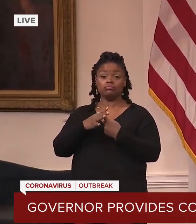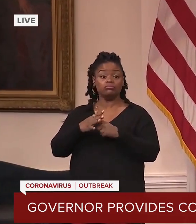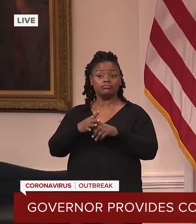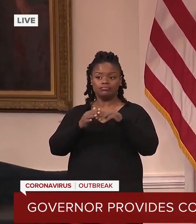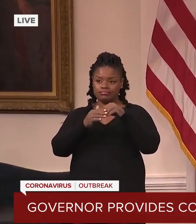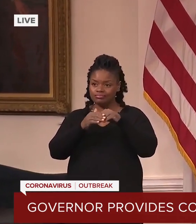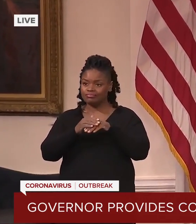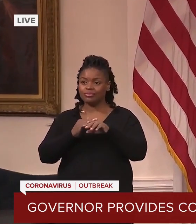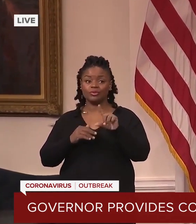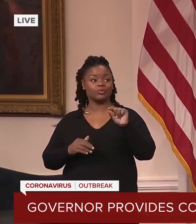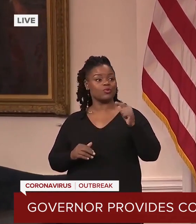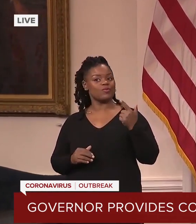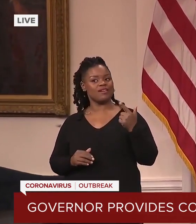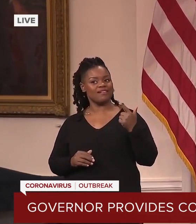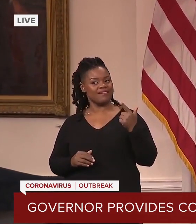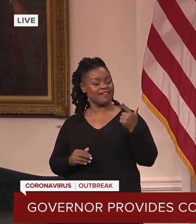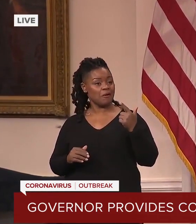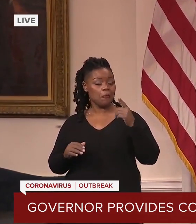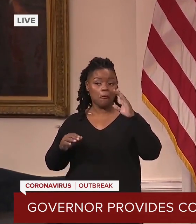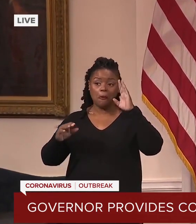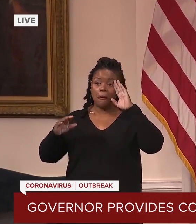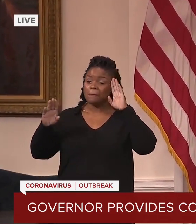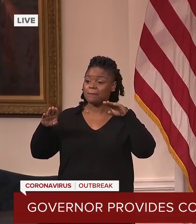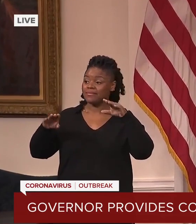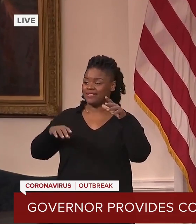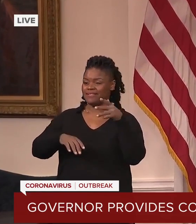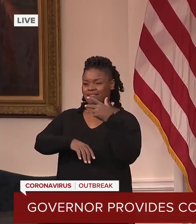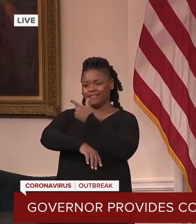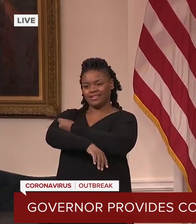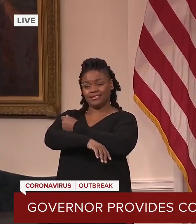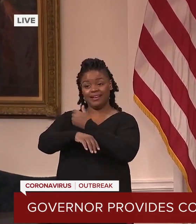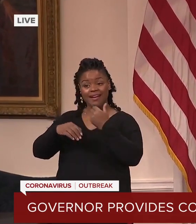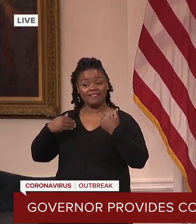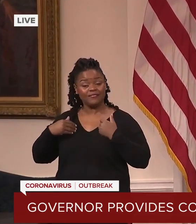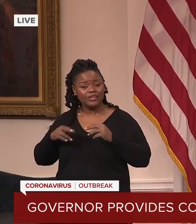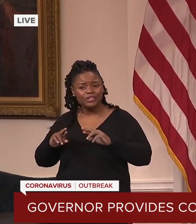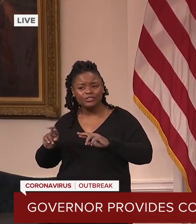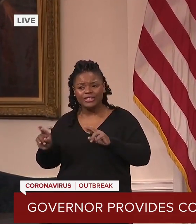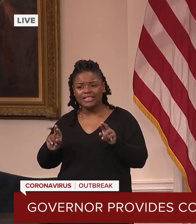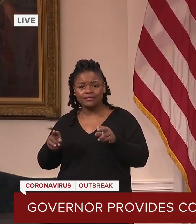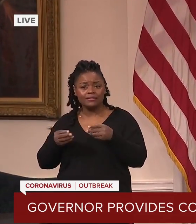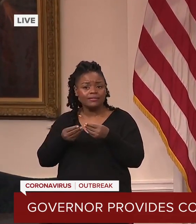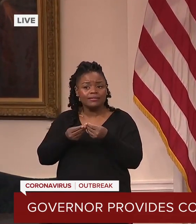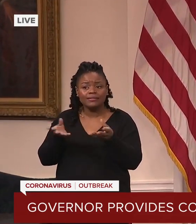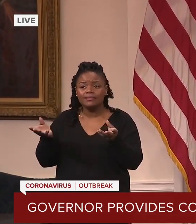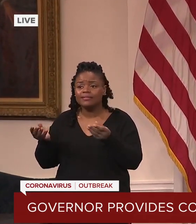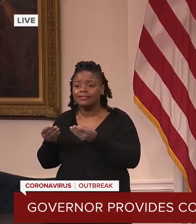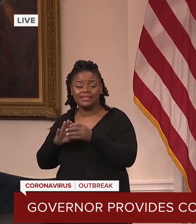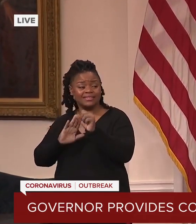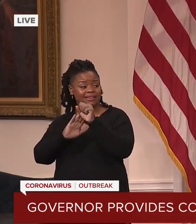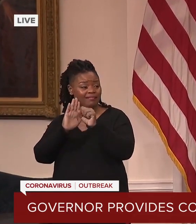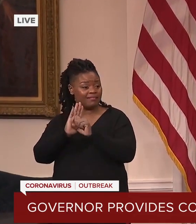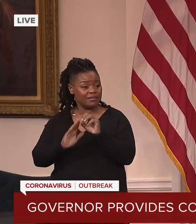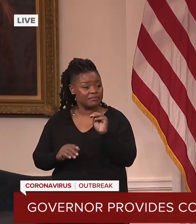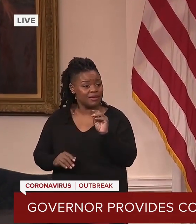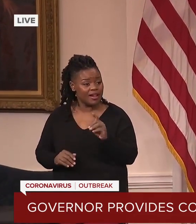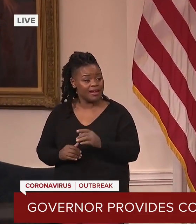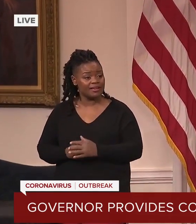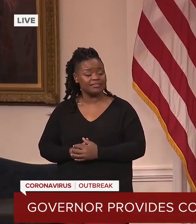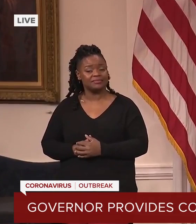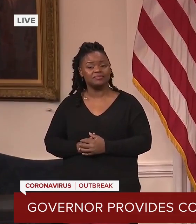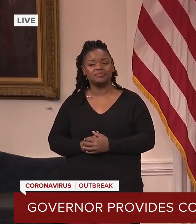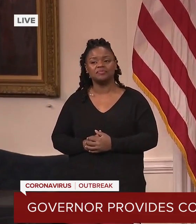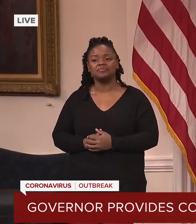as vaccines have started to roll out in the state, as the governor mentioned. You know,